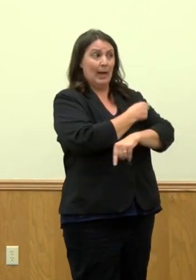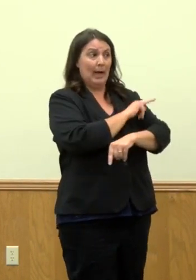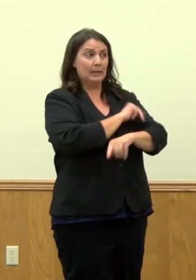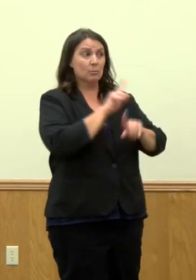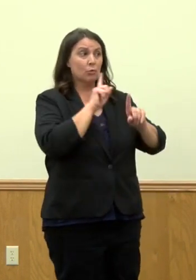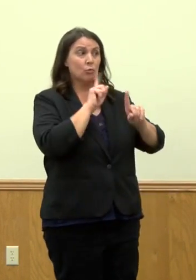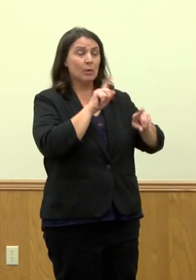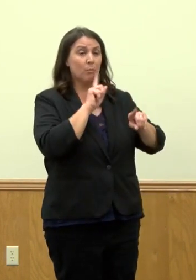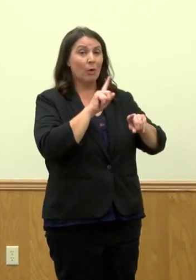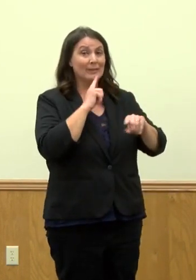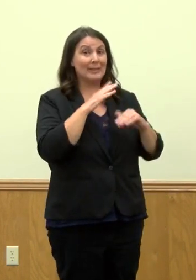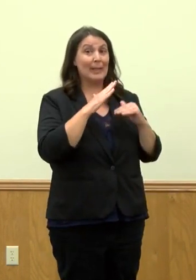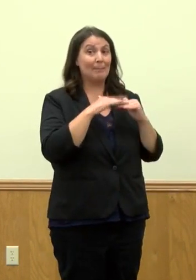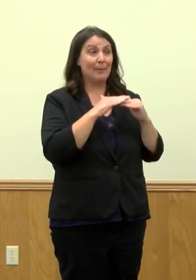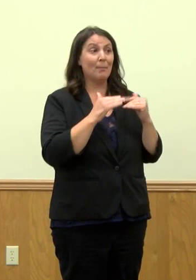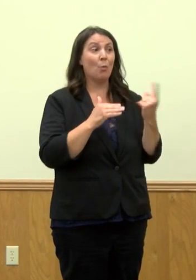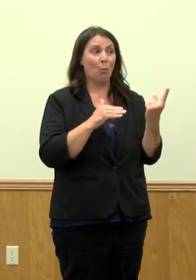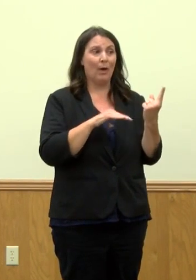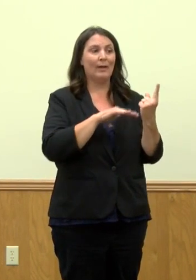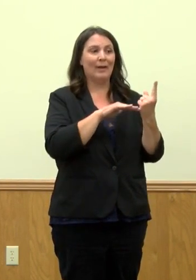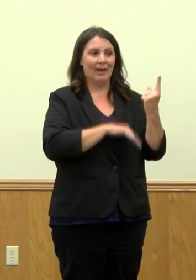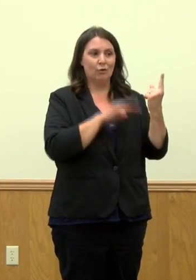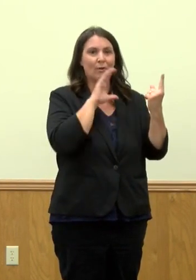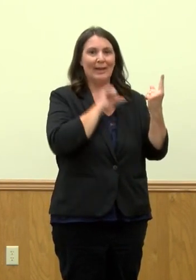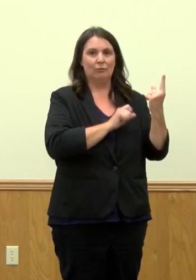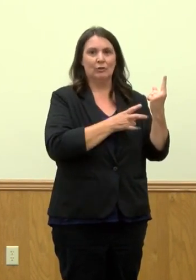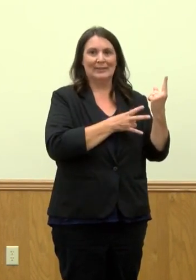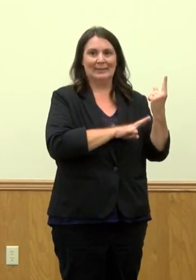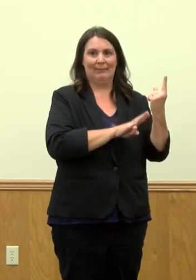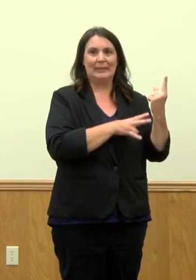one was under the age of 17.